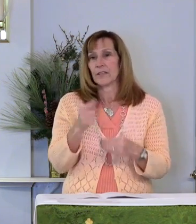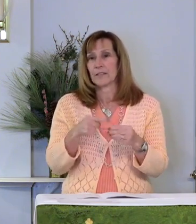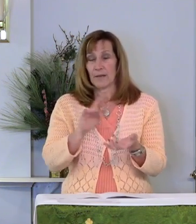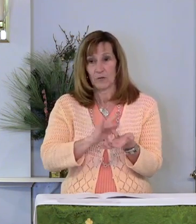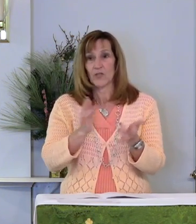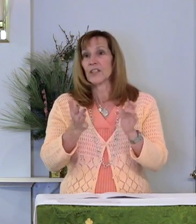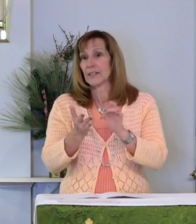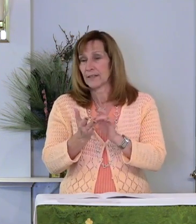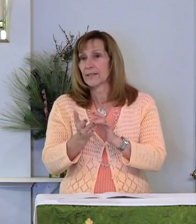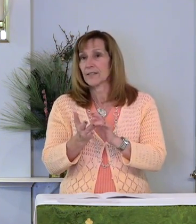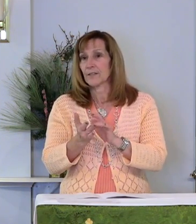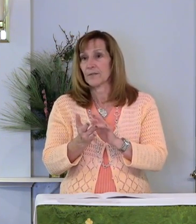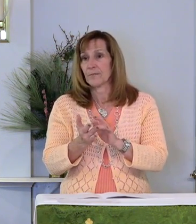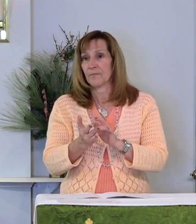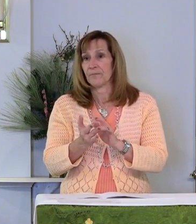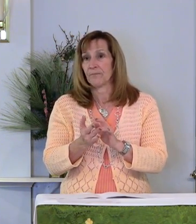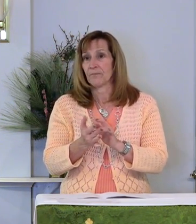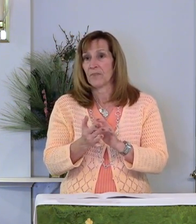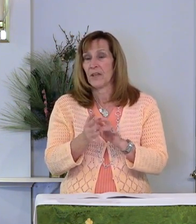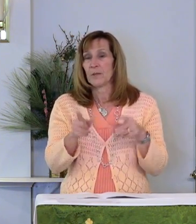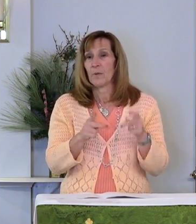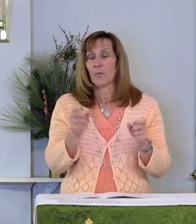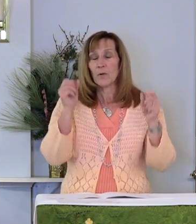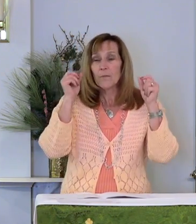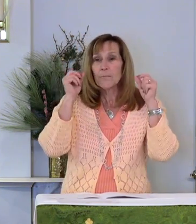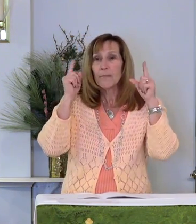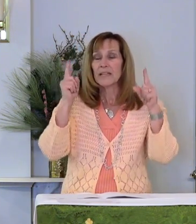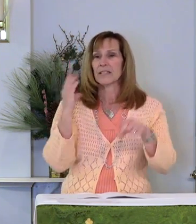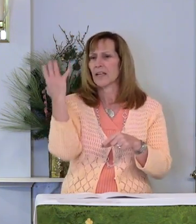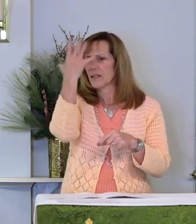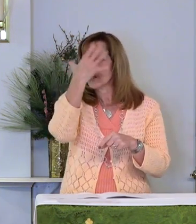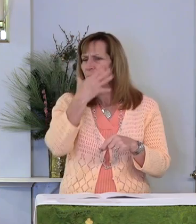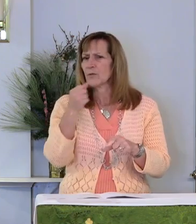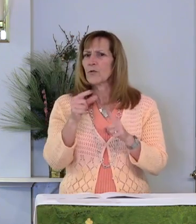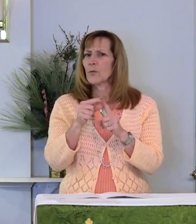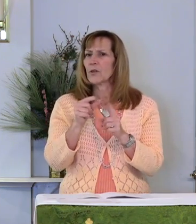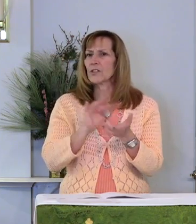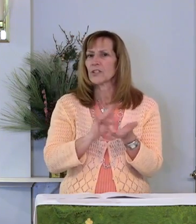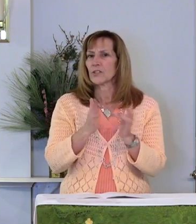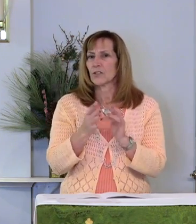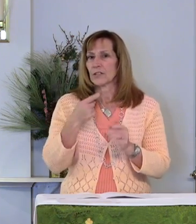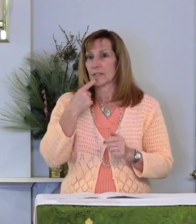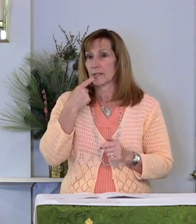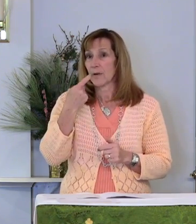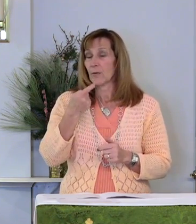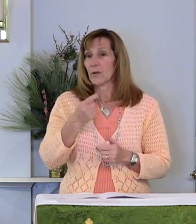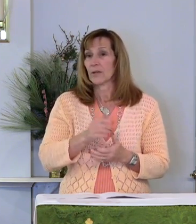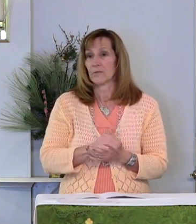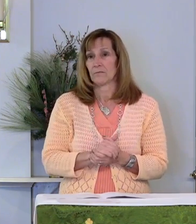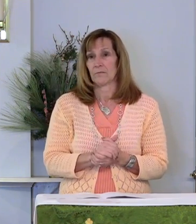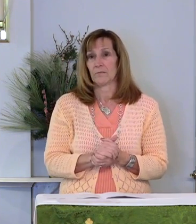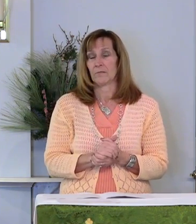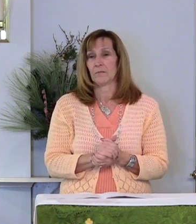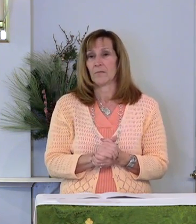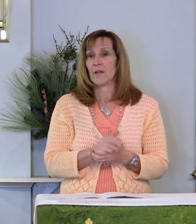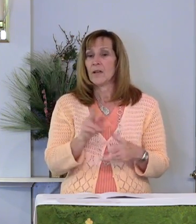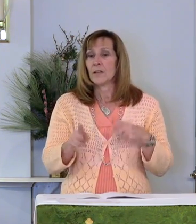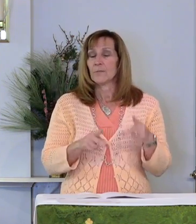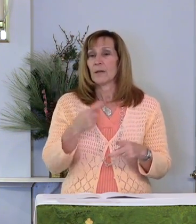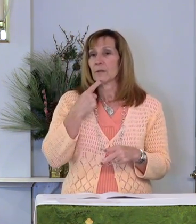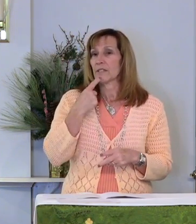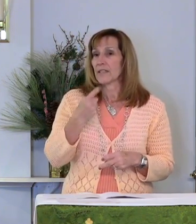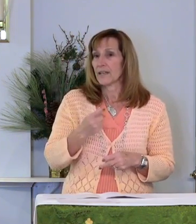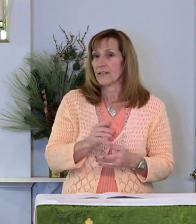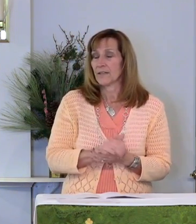Jesus. They were amazed at the beautiful words Jesus spoke. The people